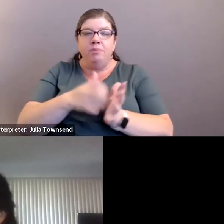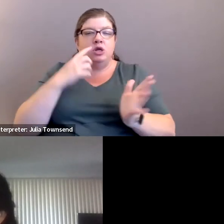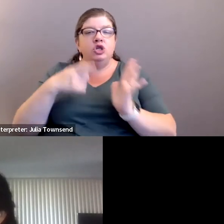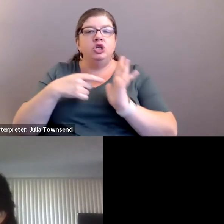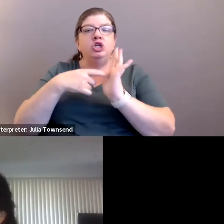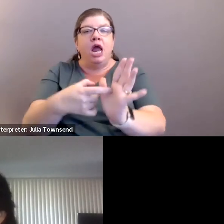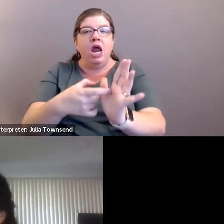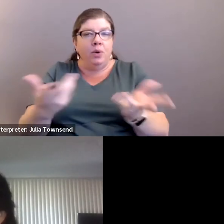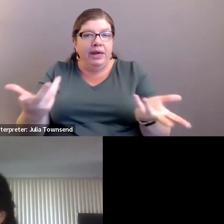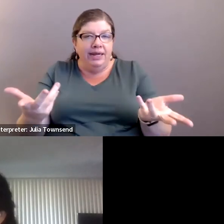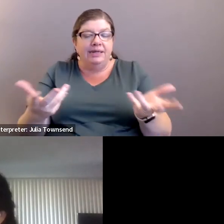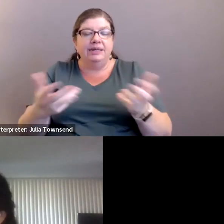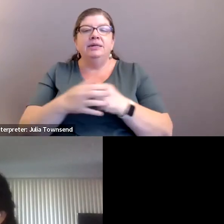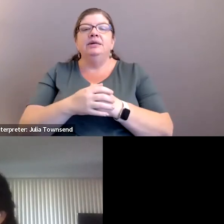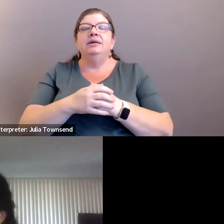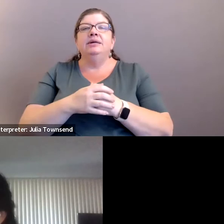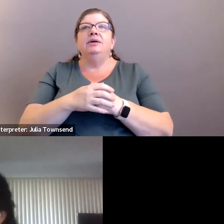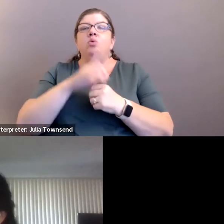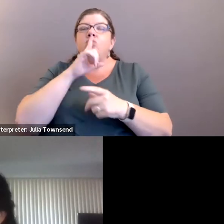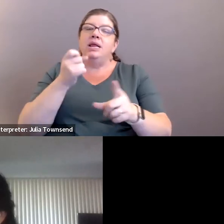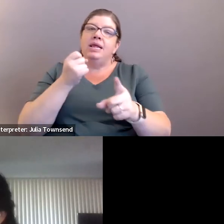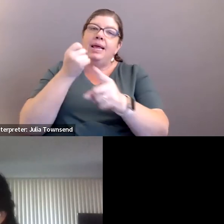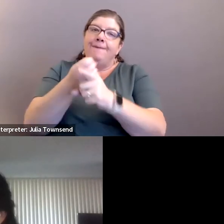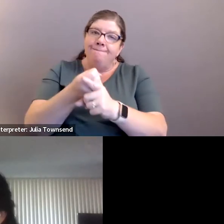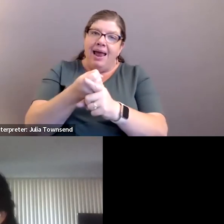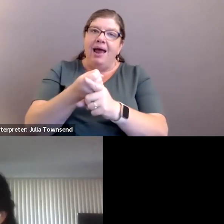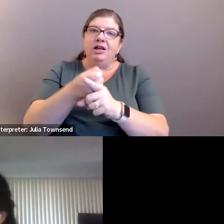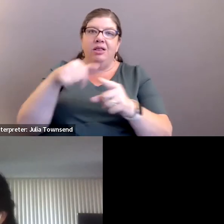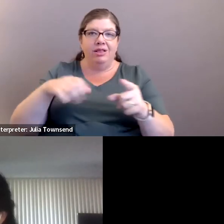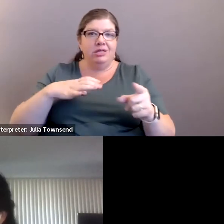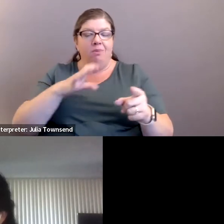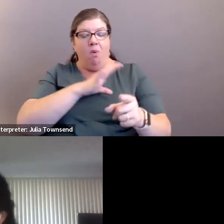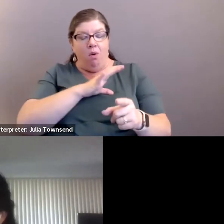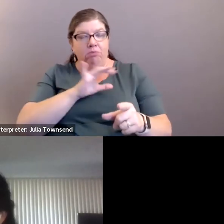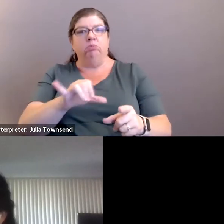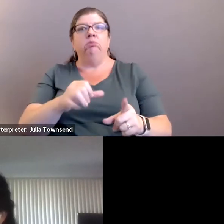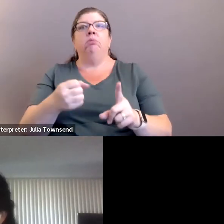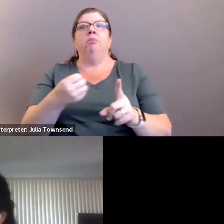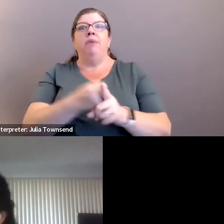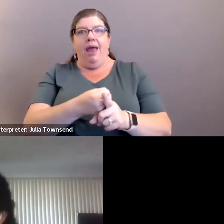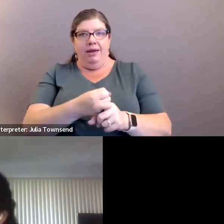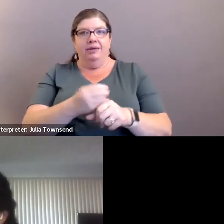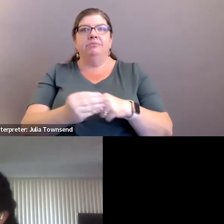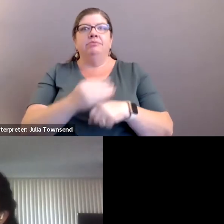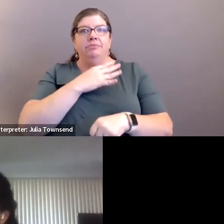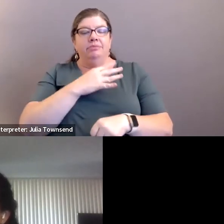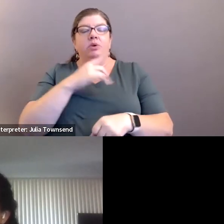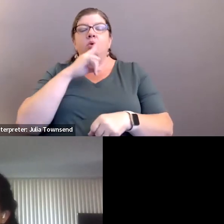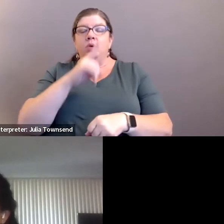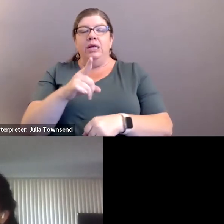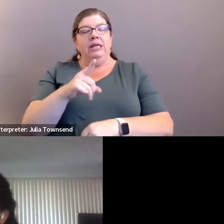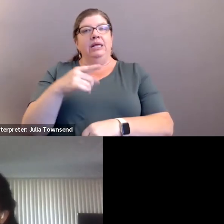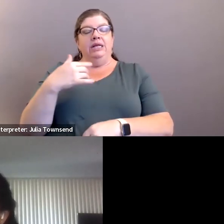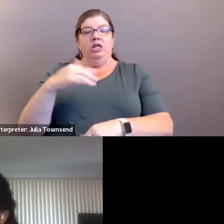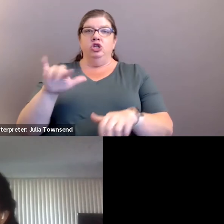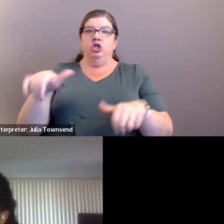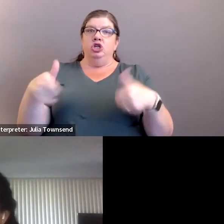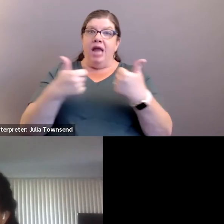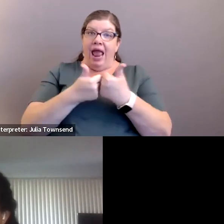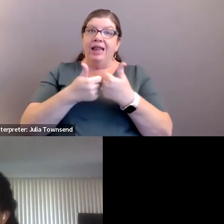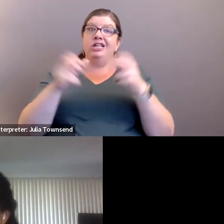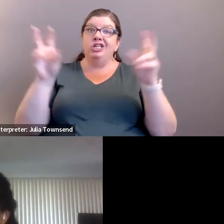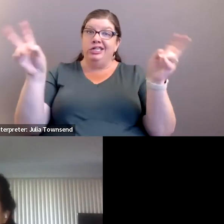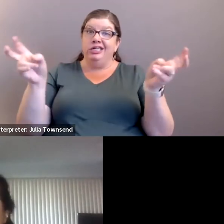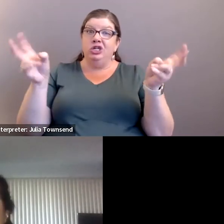and really really impacted this board and on an extremely challenging